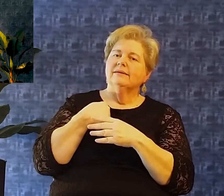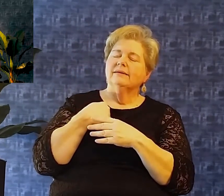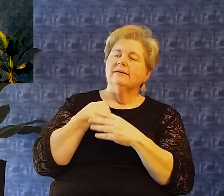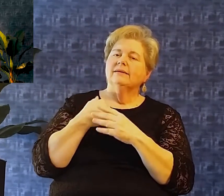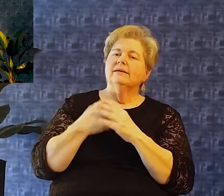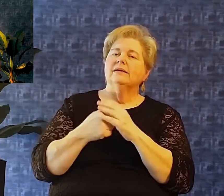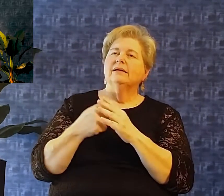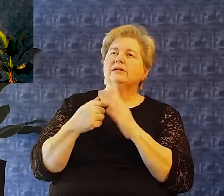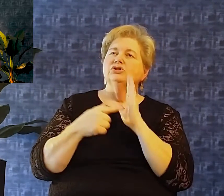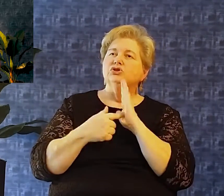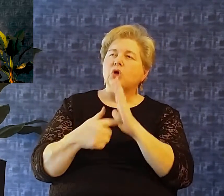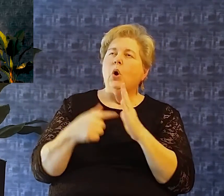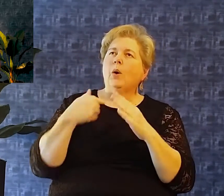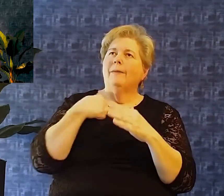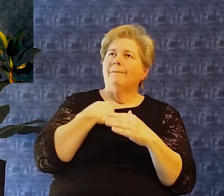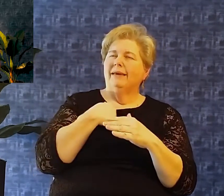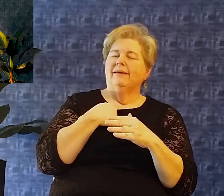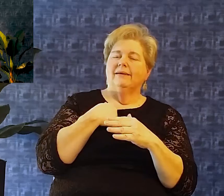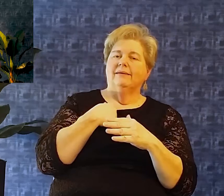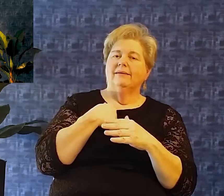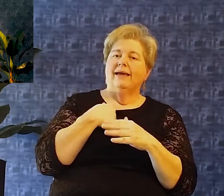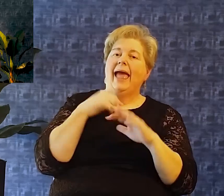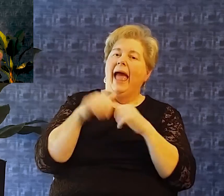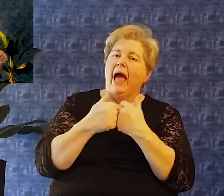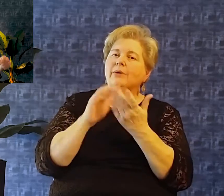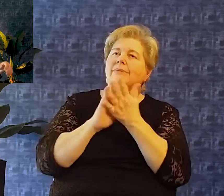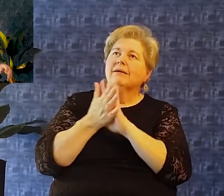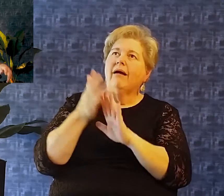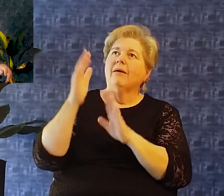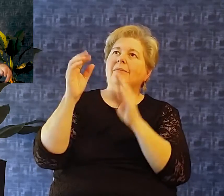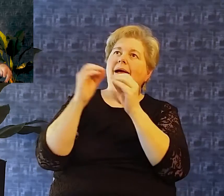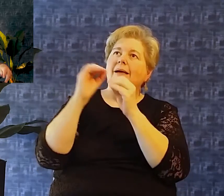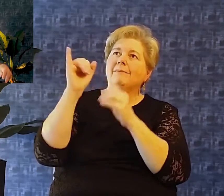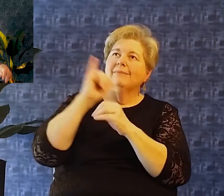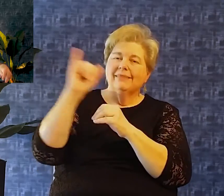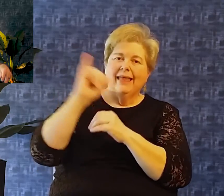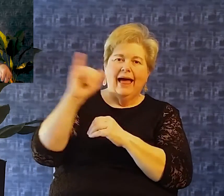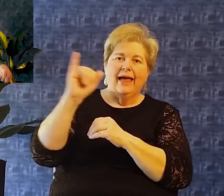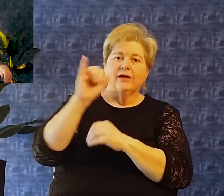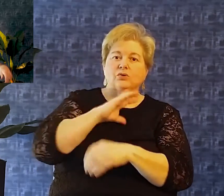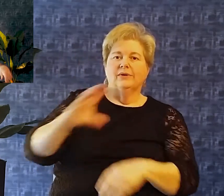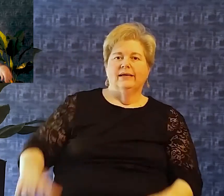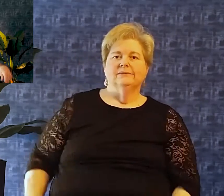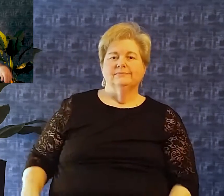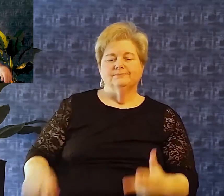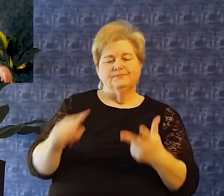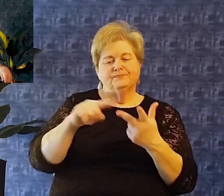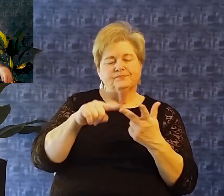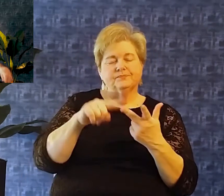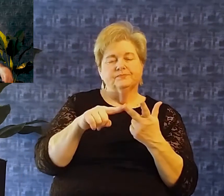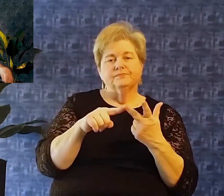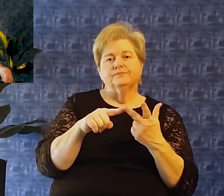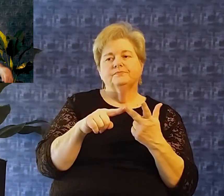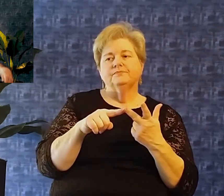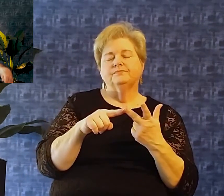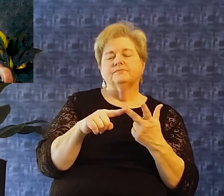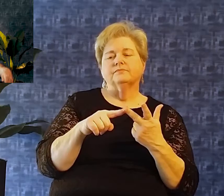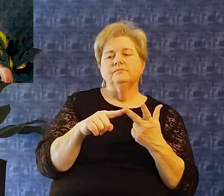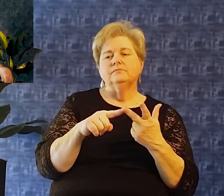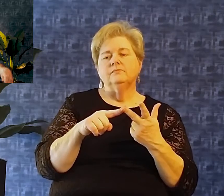Teach me Teach me to be more like christ The third and final petition that I want to draw your